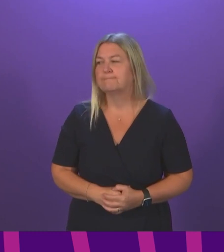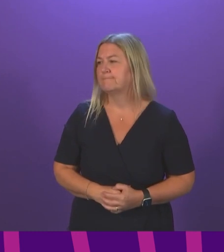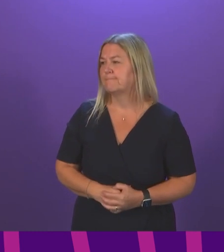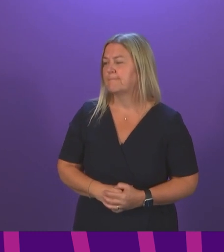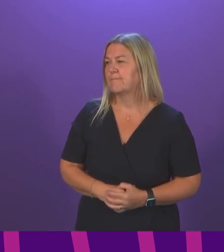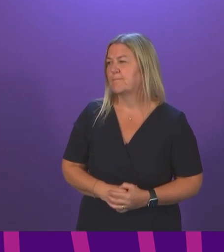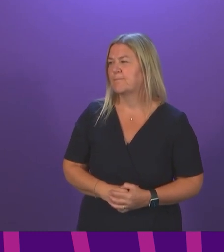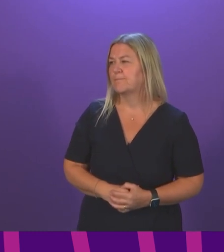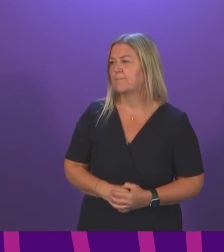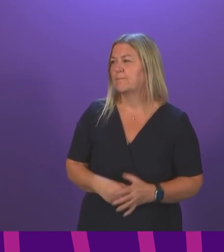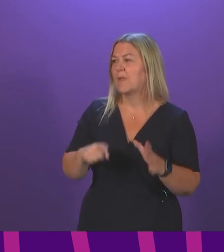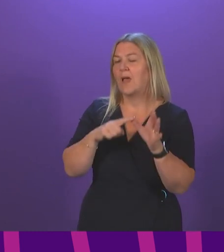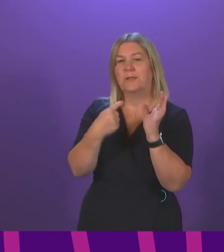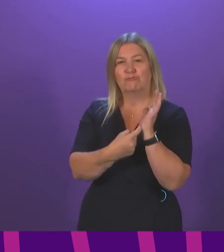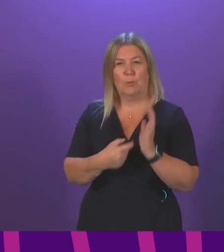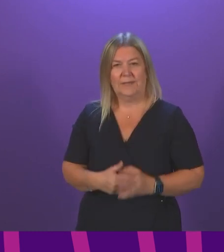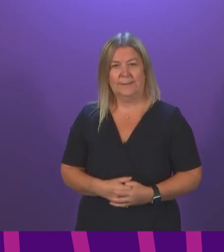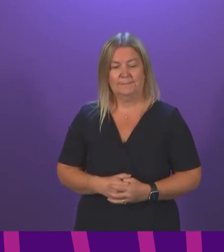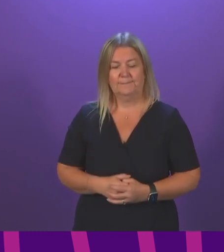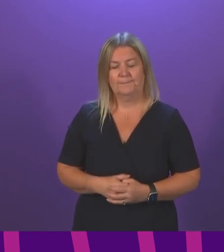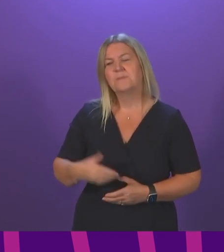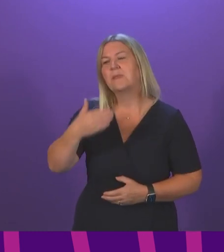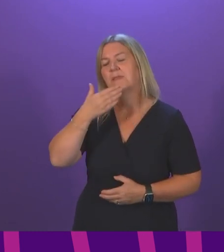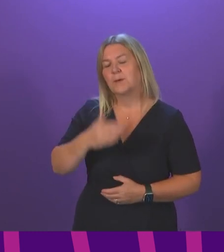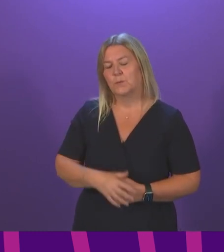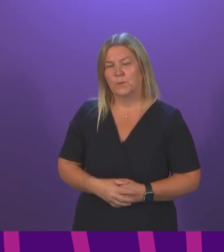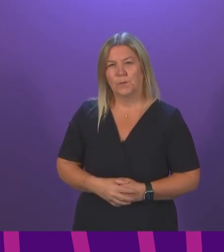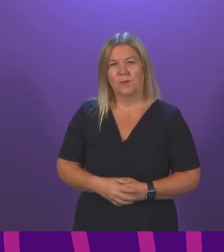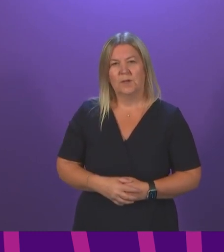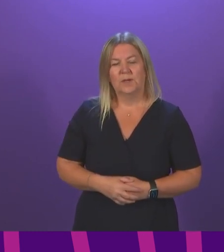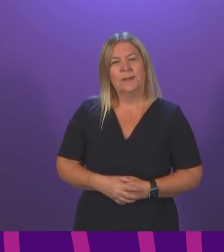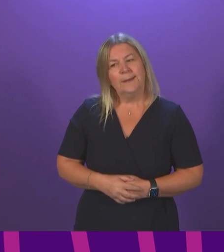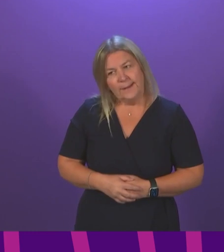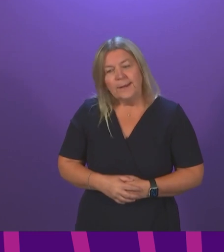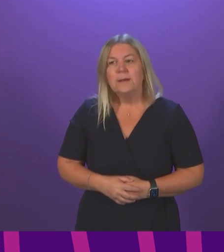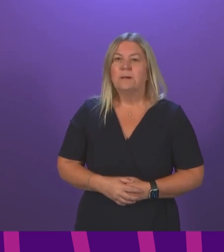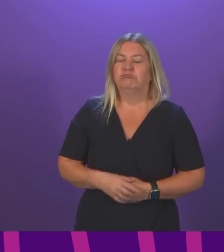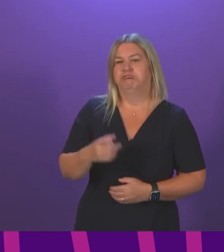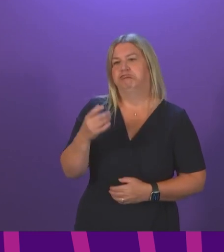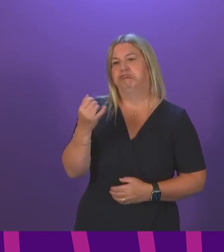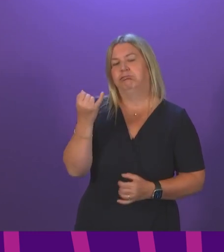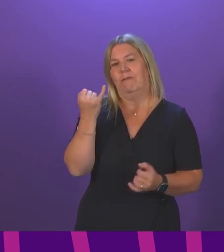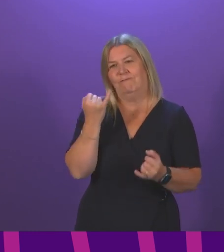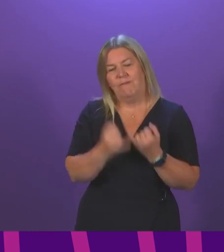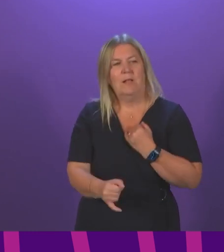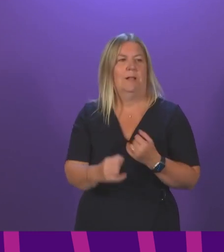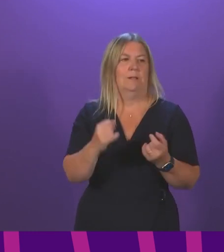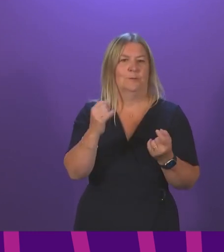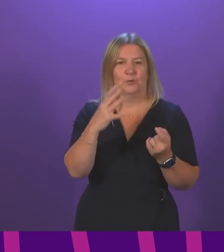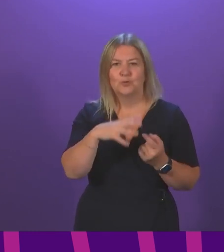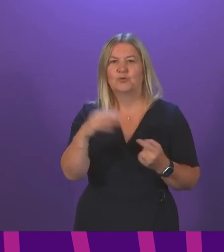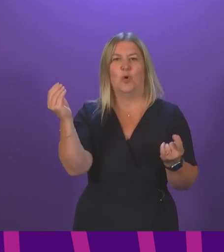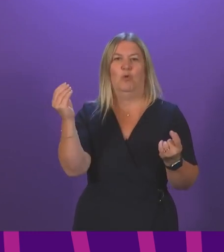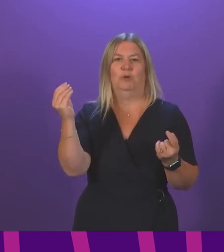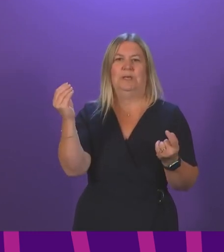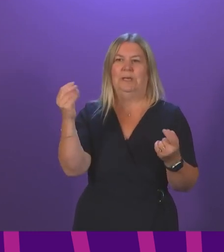Alex Rowley. Thank you, President Officer. We can argue about the impact of failed Tory austerity on